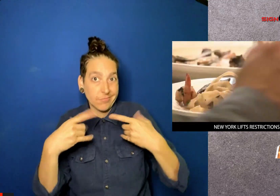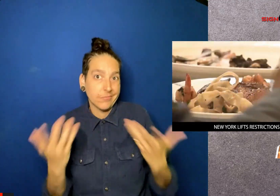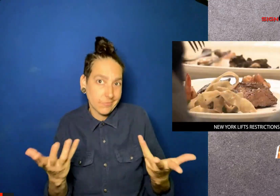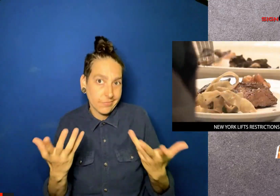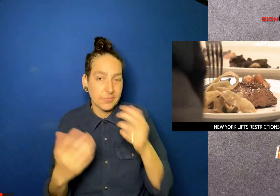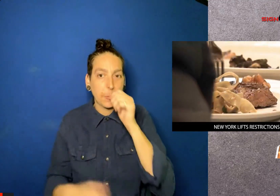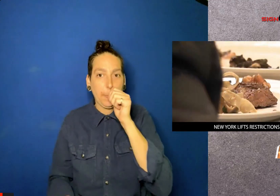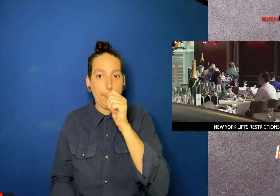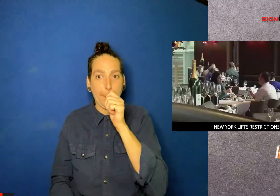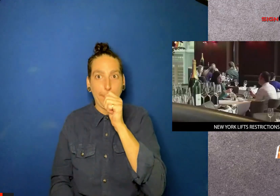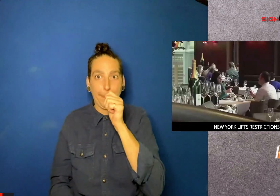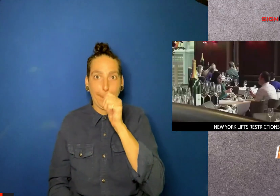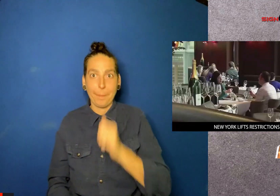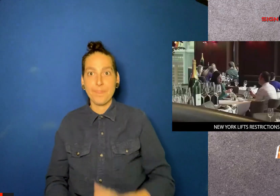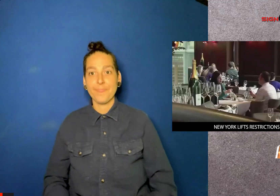masks if the business lets them.